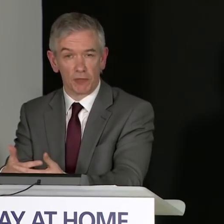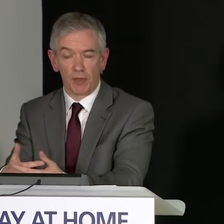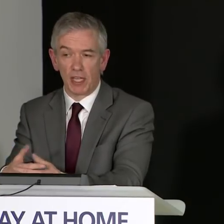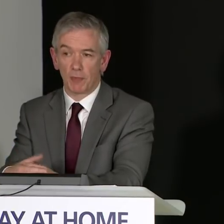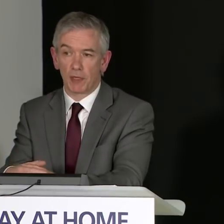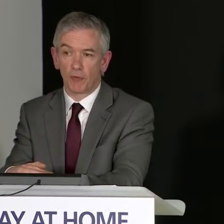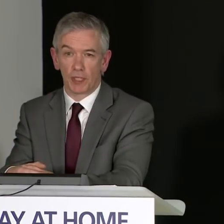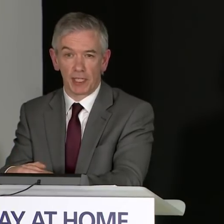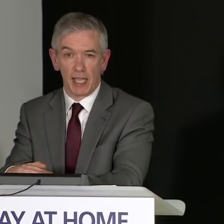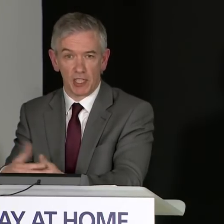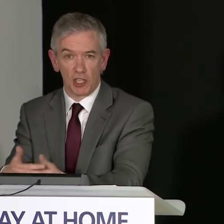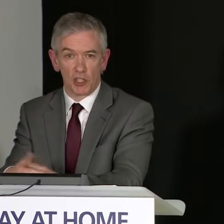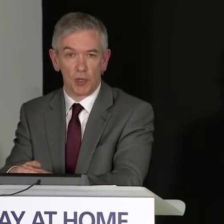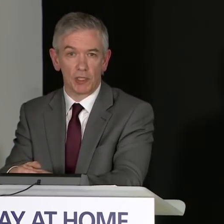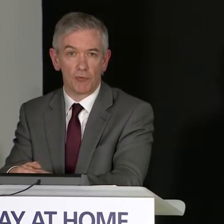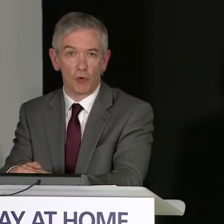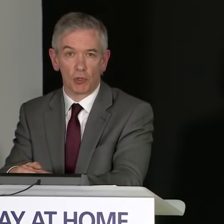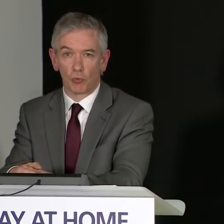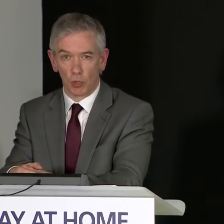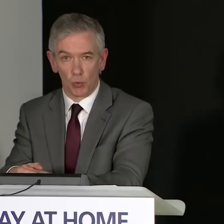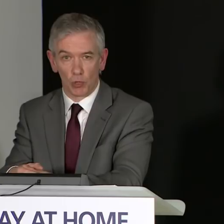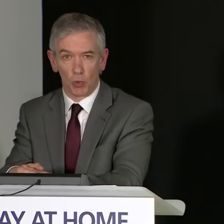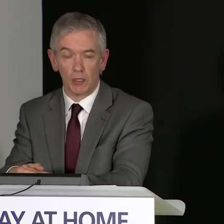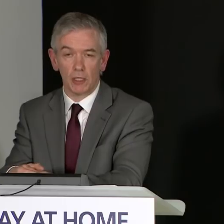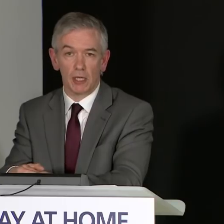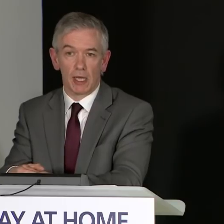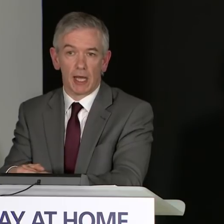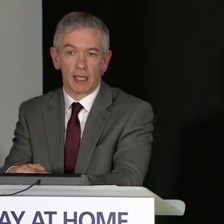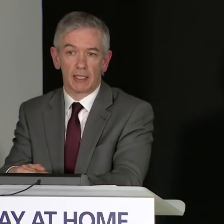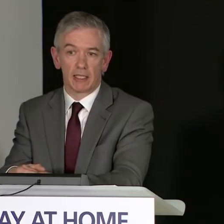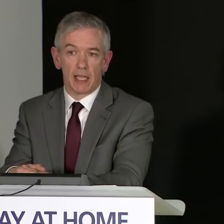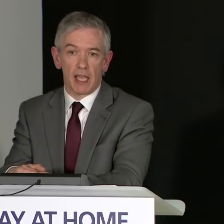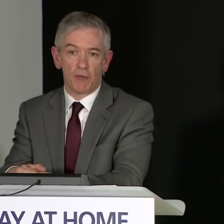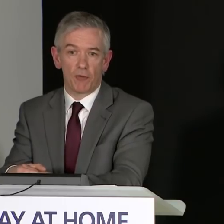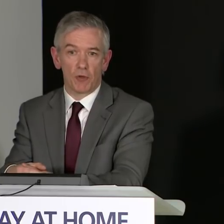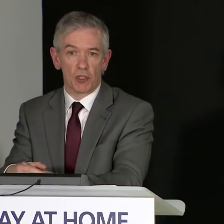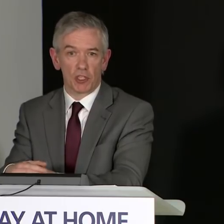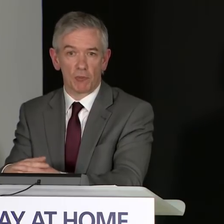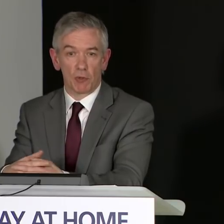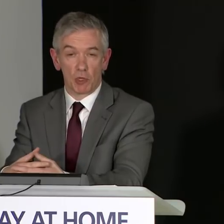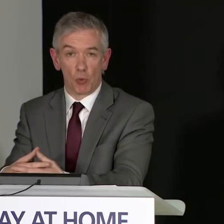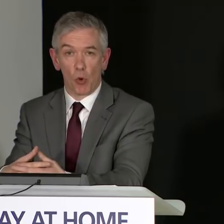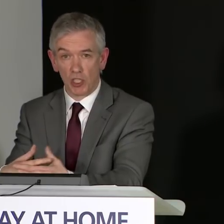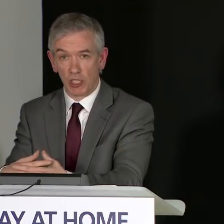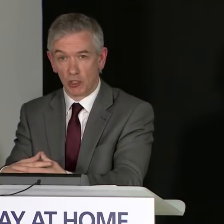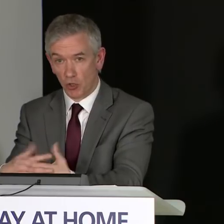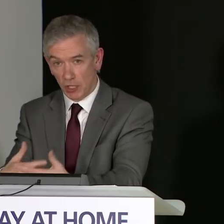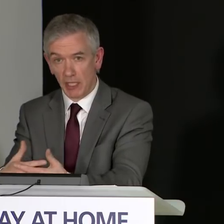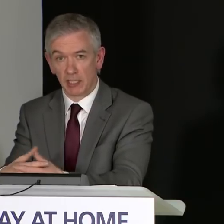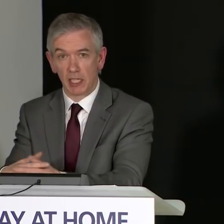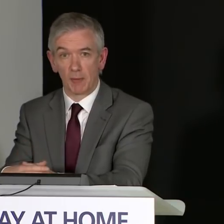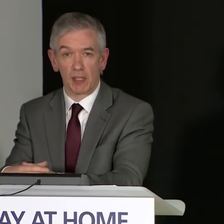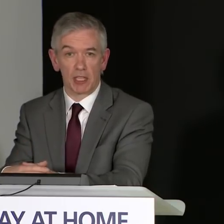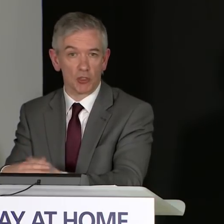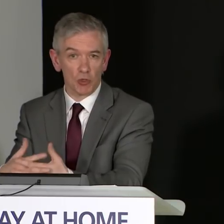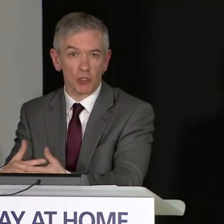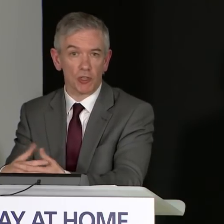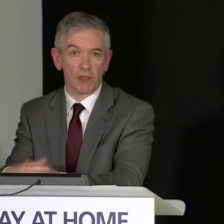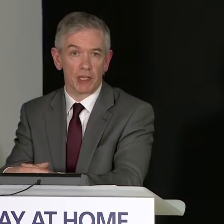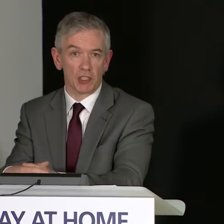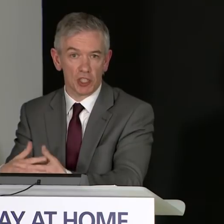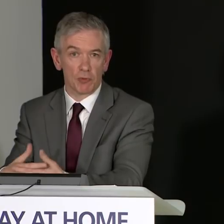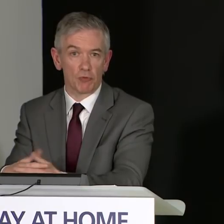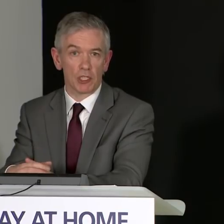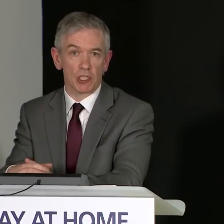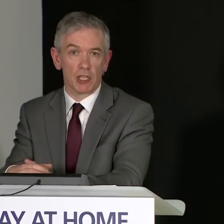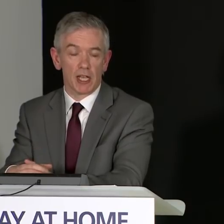further advice by phoning NHS 24 and 111 and if you feel that your symptoms are worsening during that time I think that's also